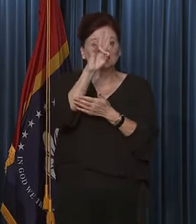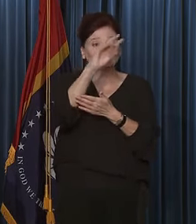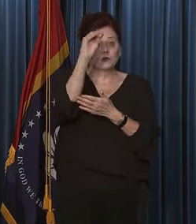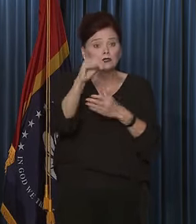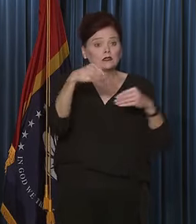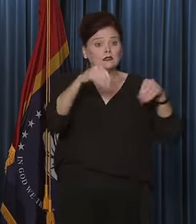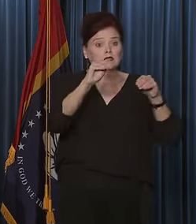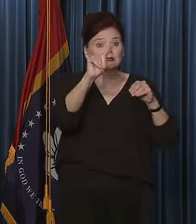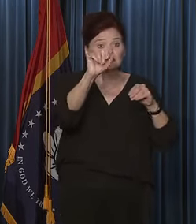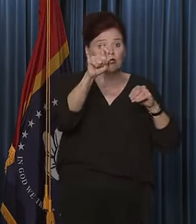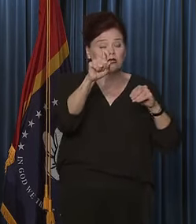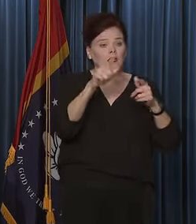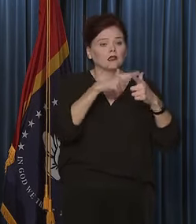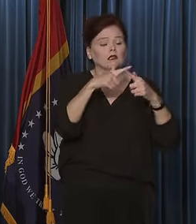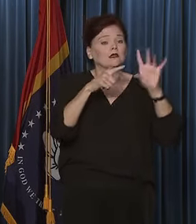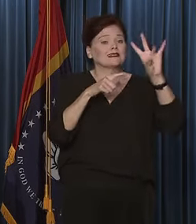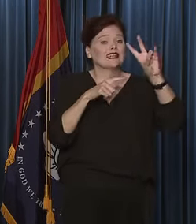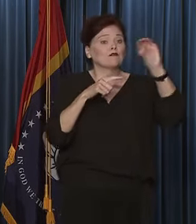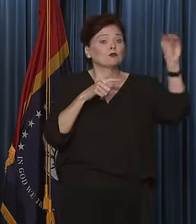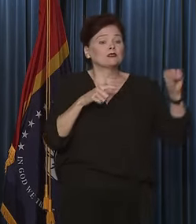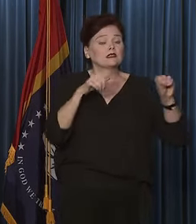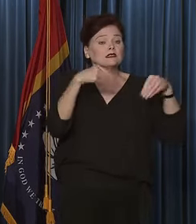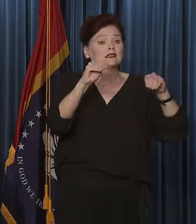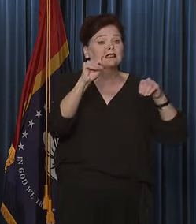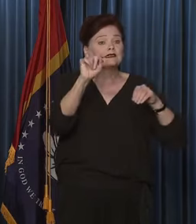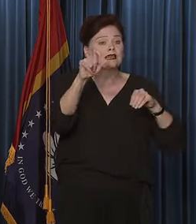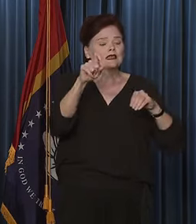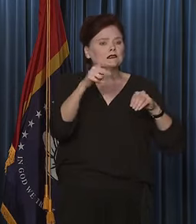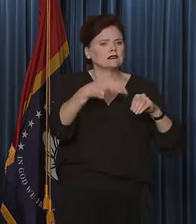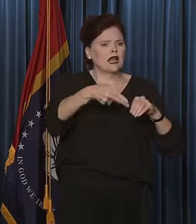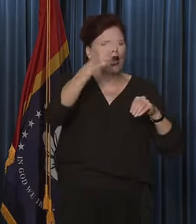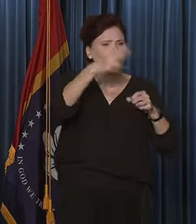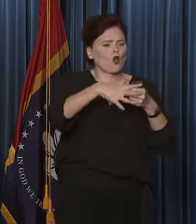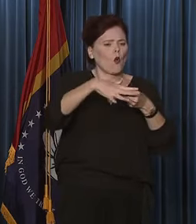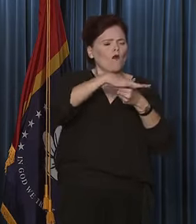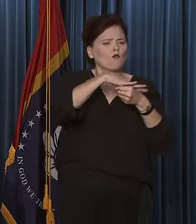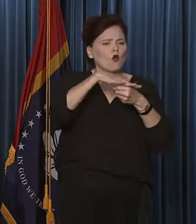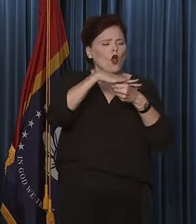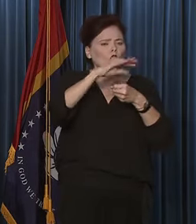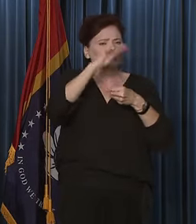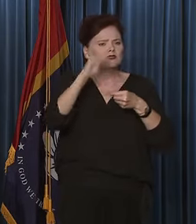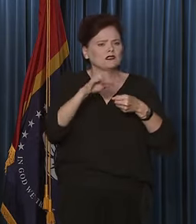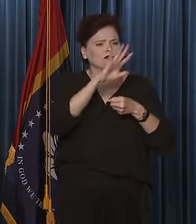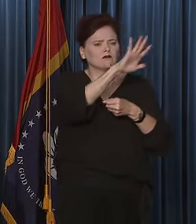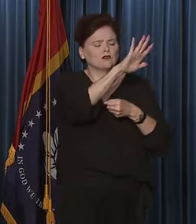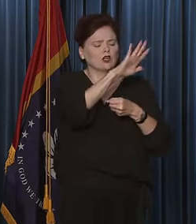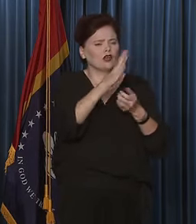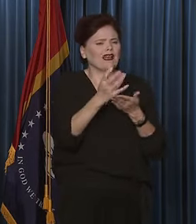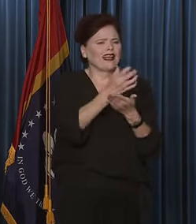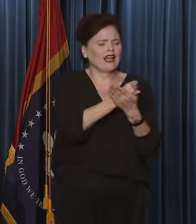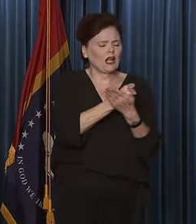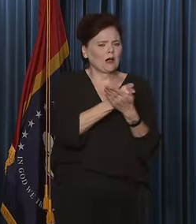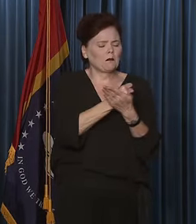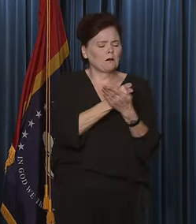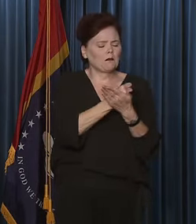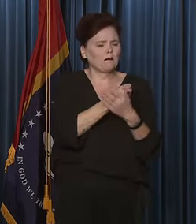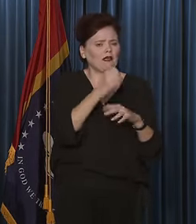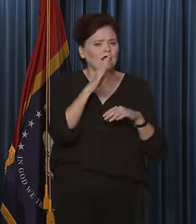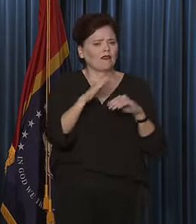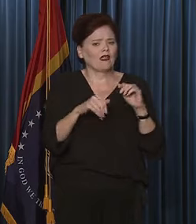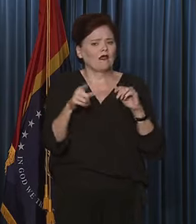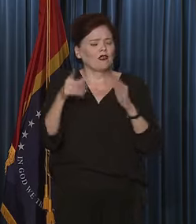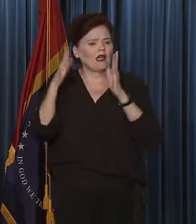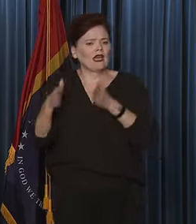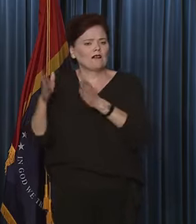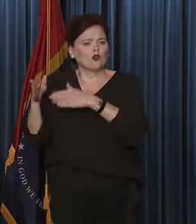sales taxes, then that 7% in sales tax is a higher overall percentage of their net income than what the individual